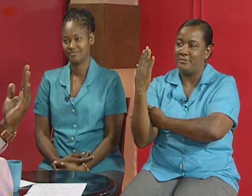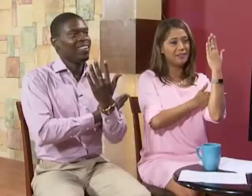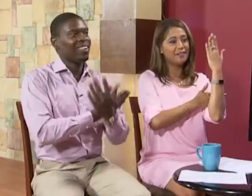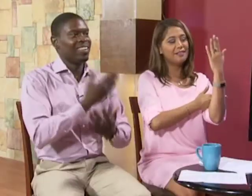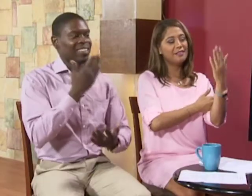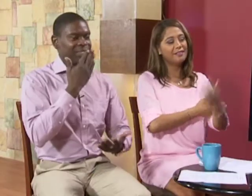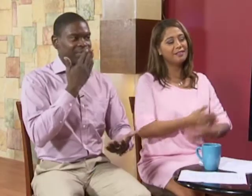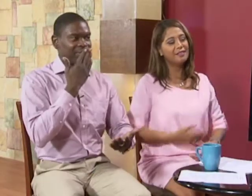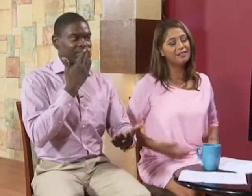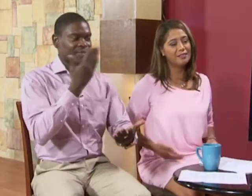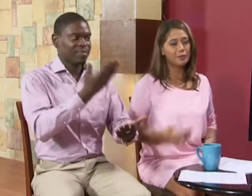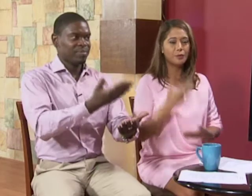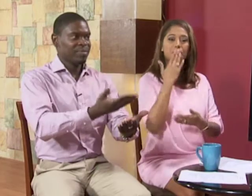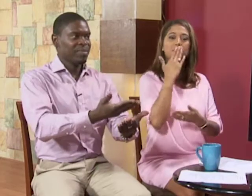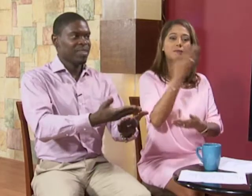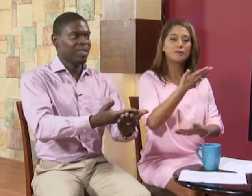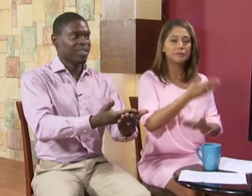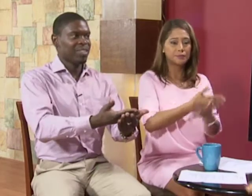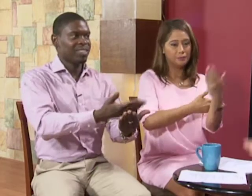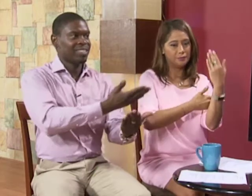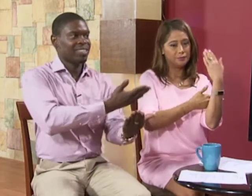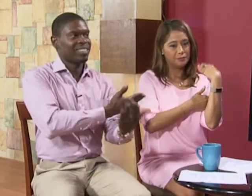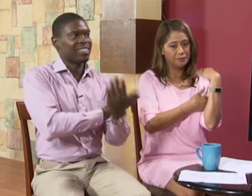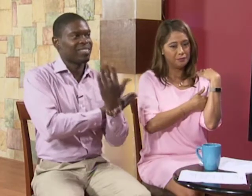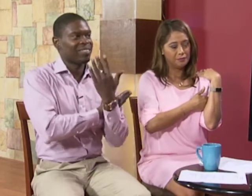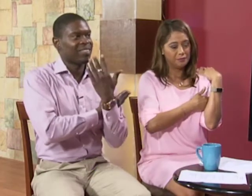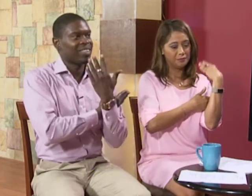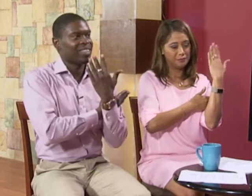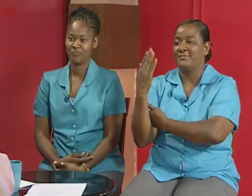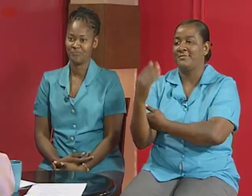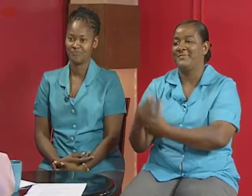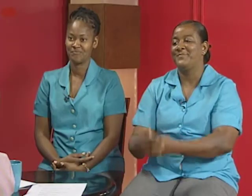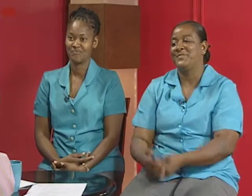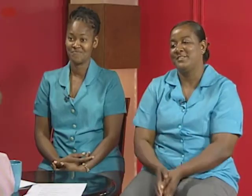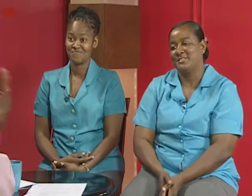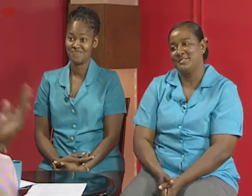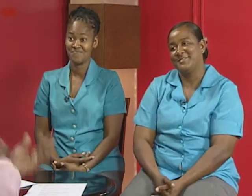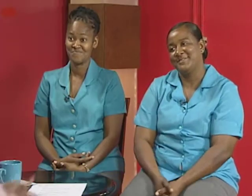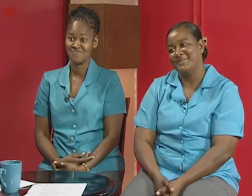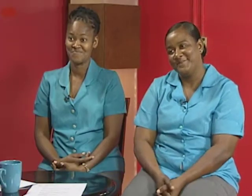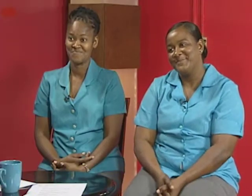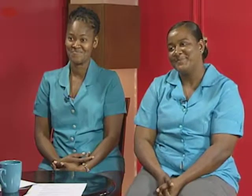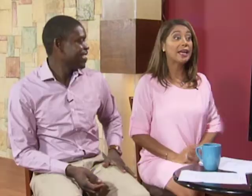good good morning good good good